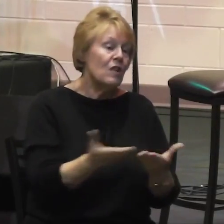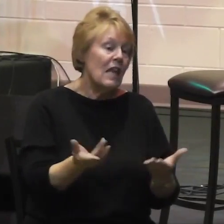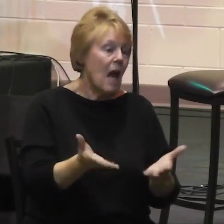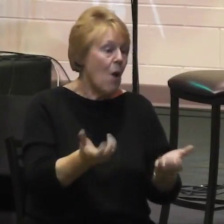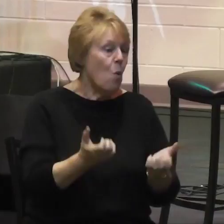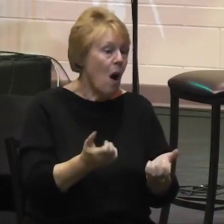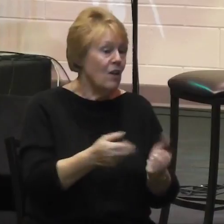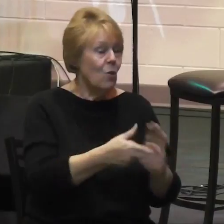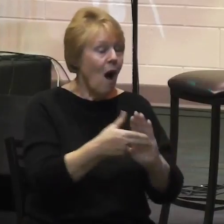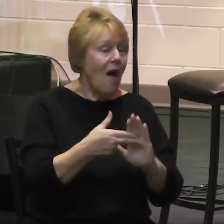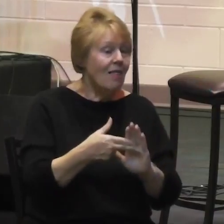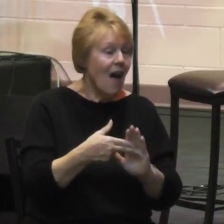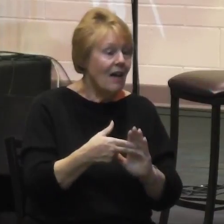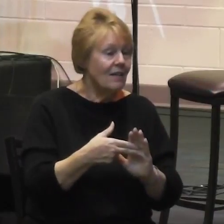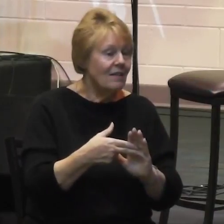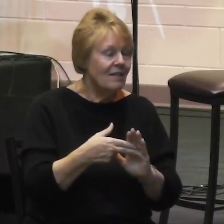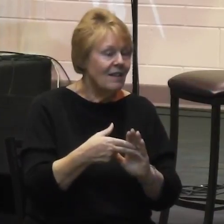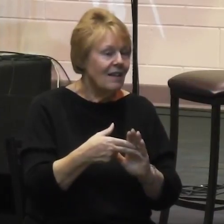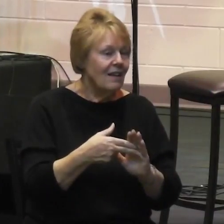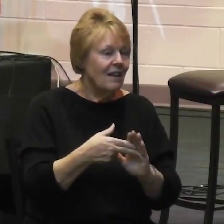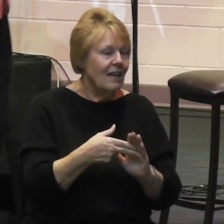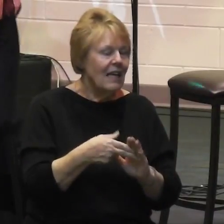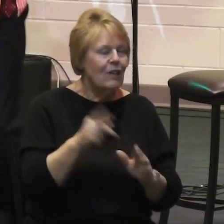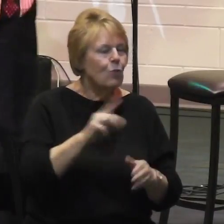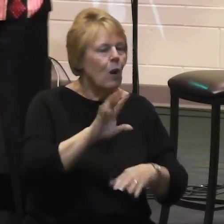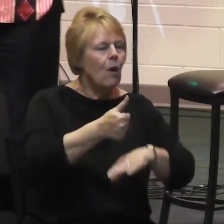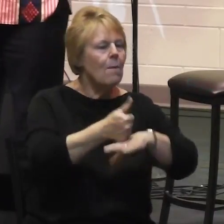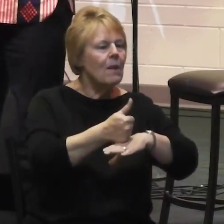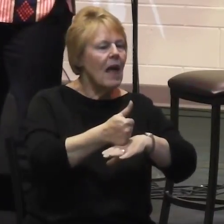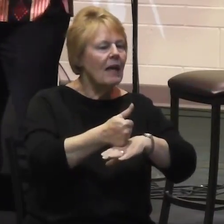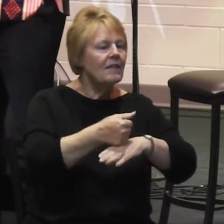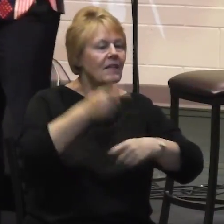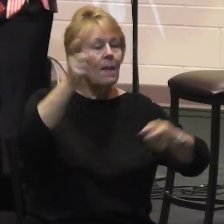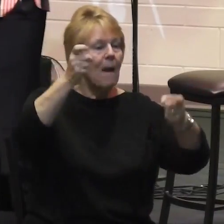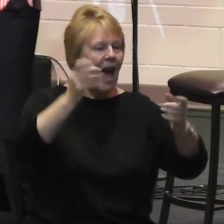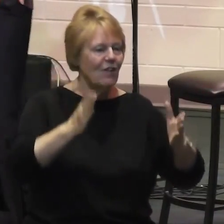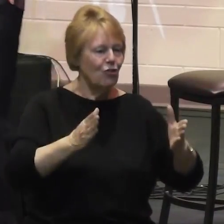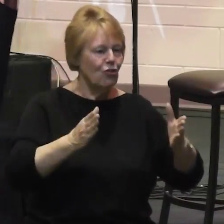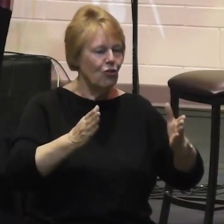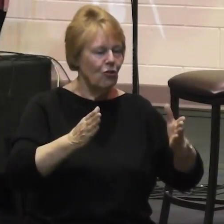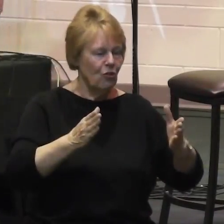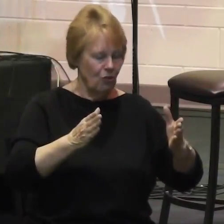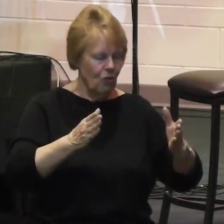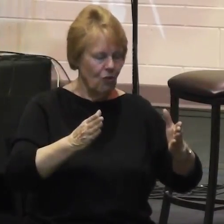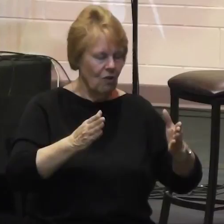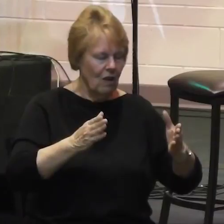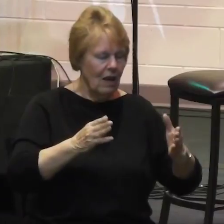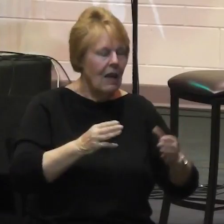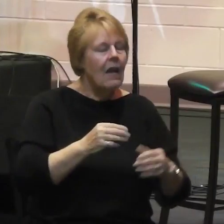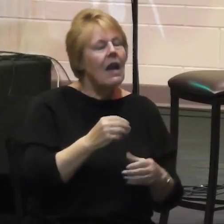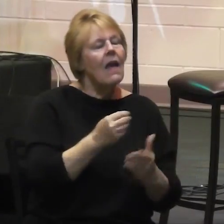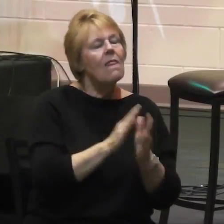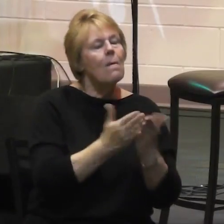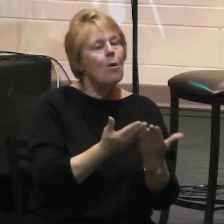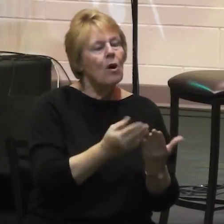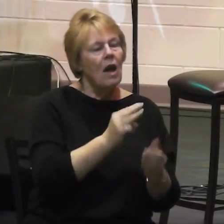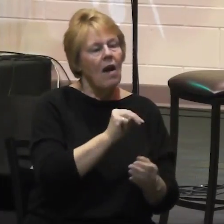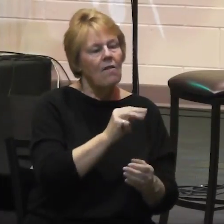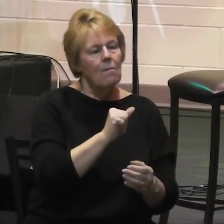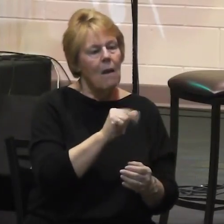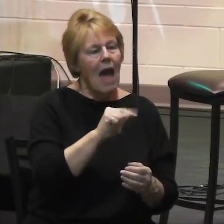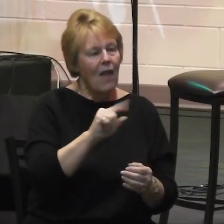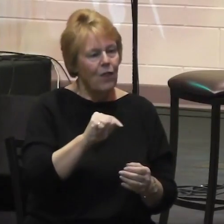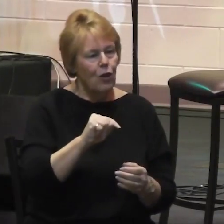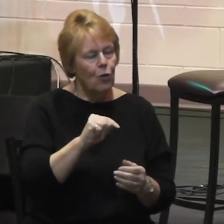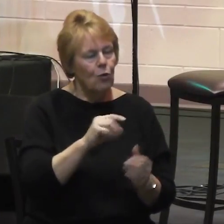the place of the master. Jesus in Matthew chapter 16 when he came